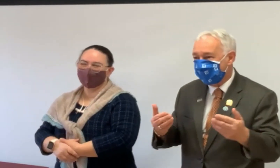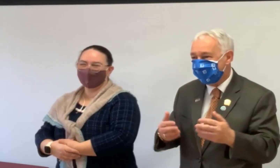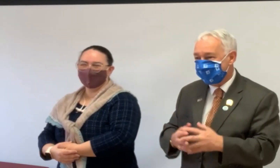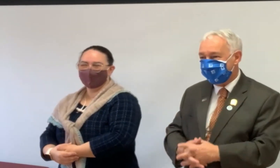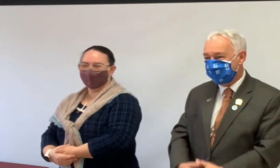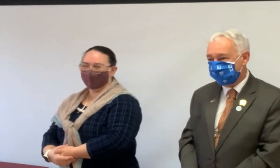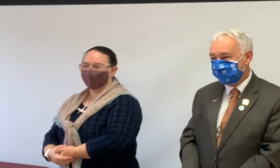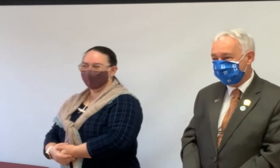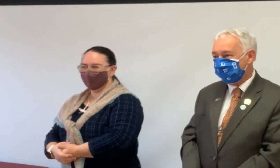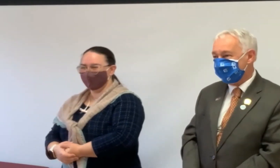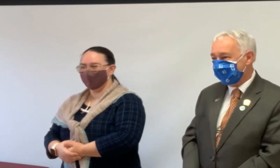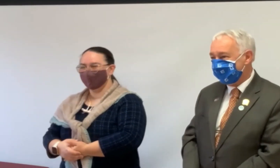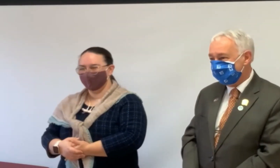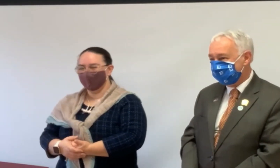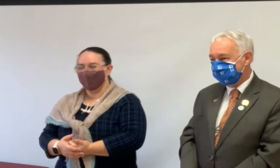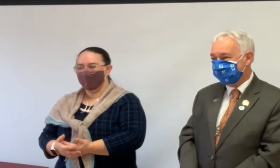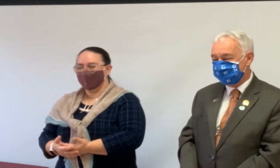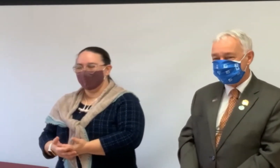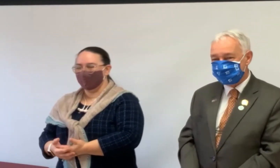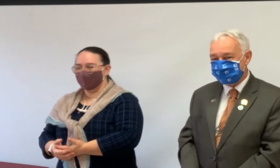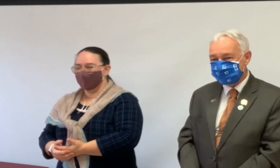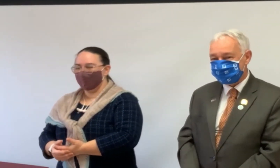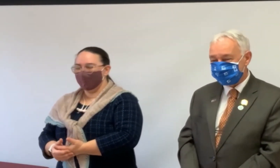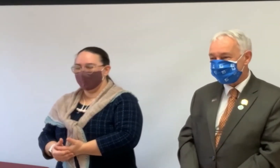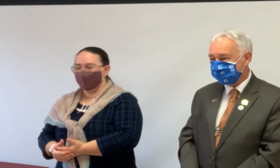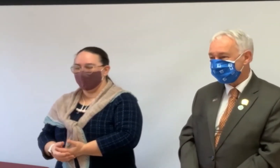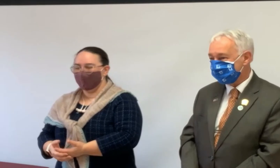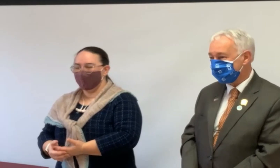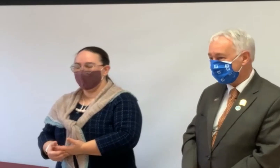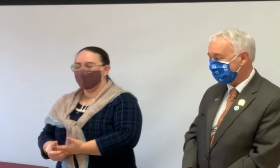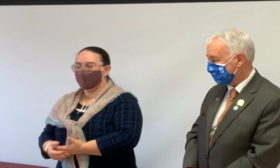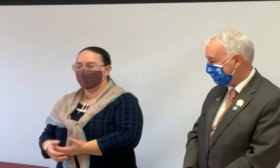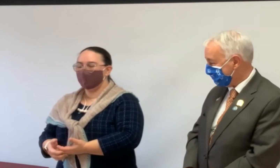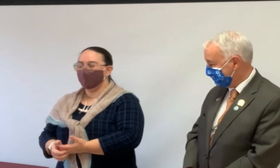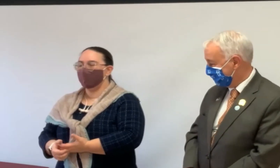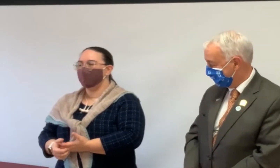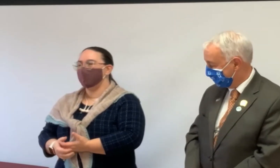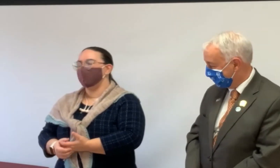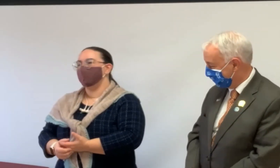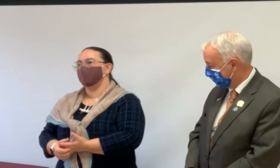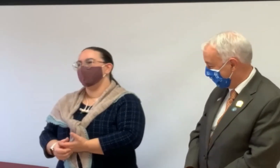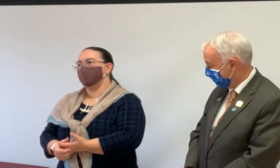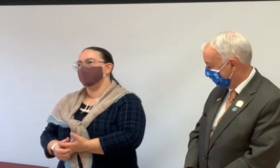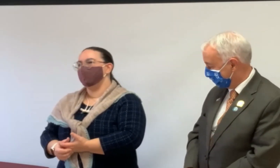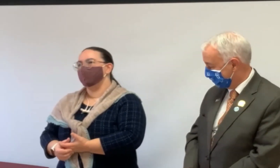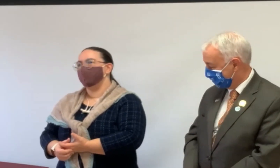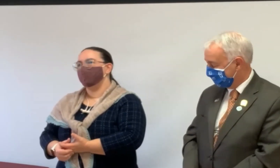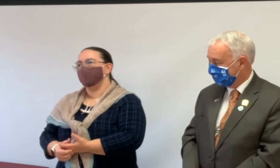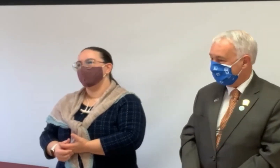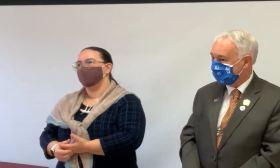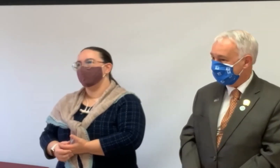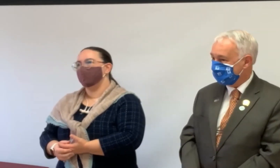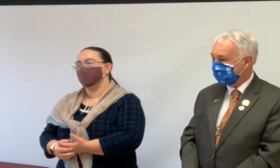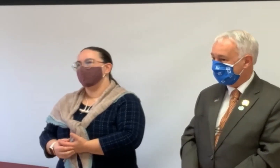So you get the idea. Yeah. No, and it's, you know, we, um,